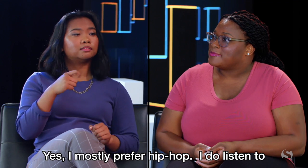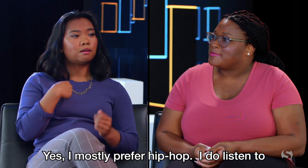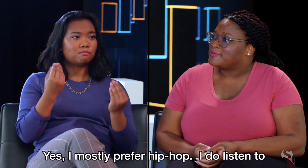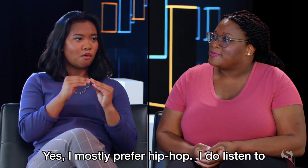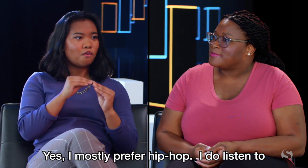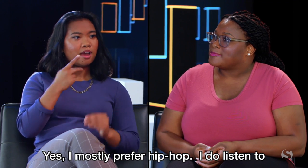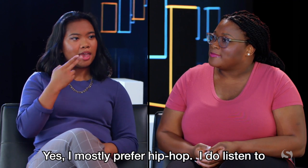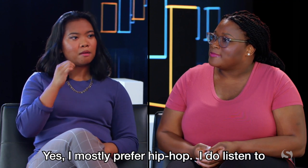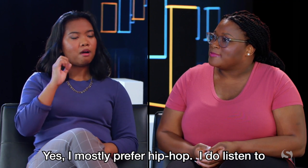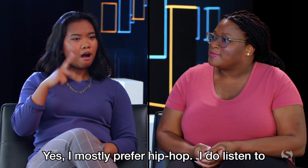Yes, I mostly prefer hip-hop.